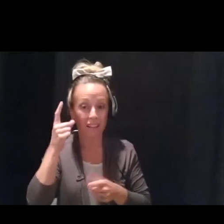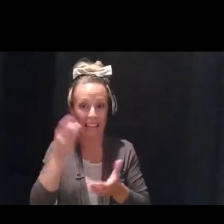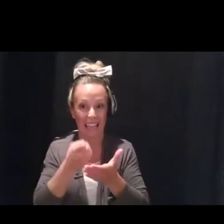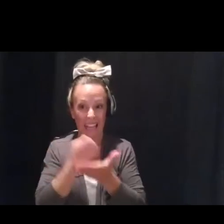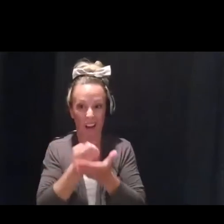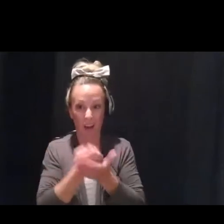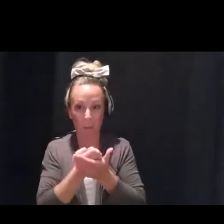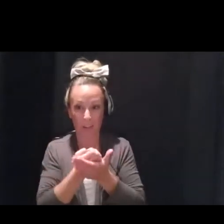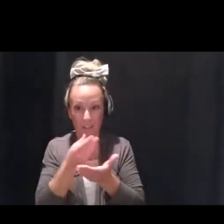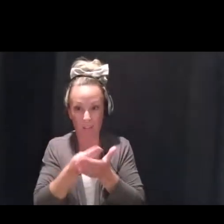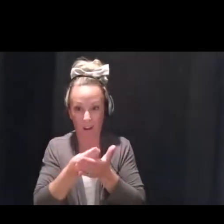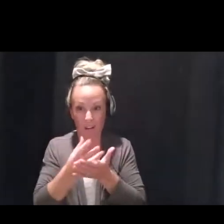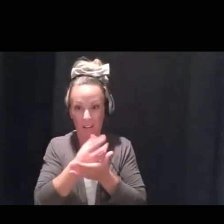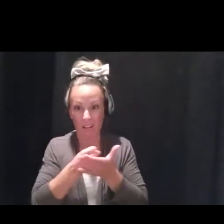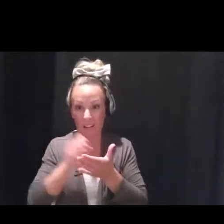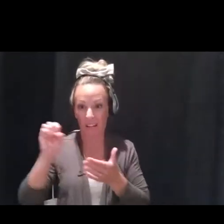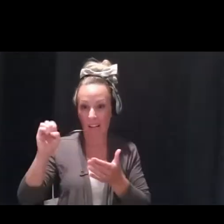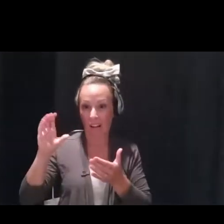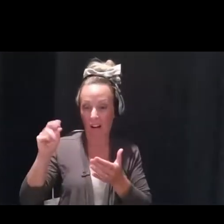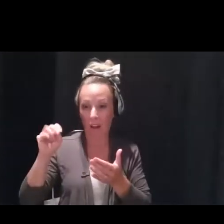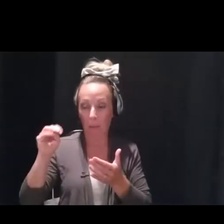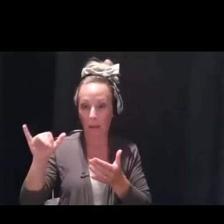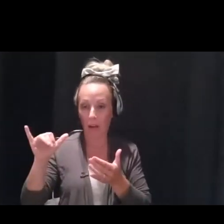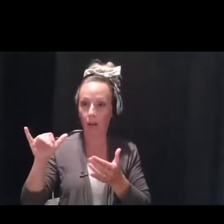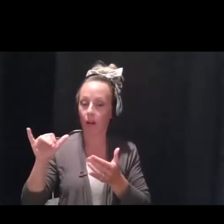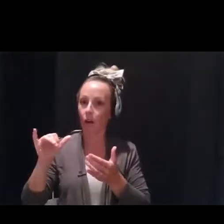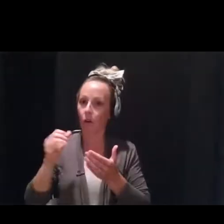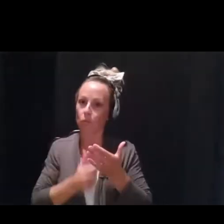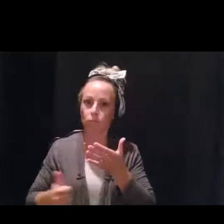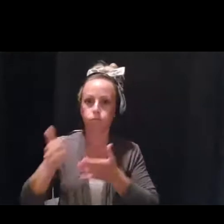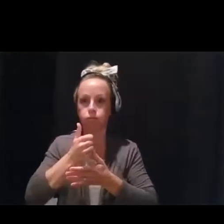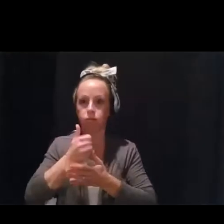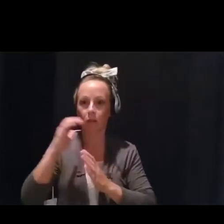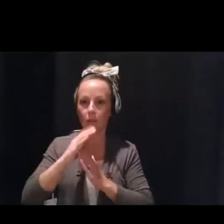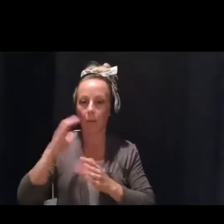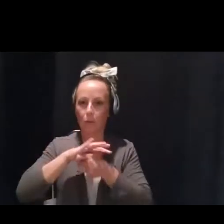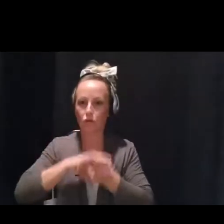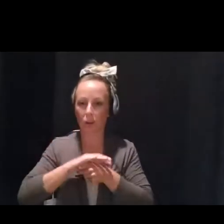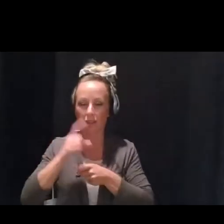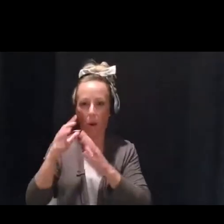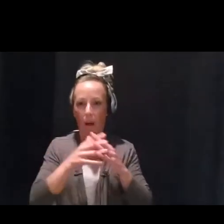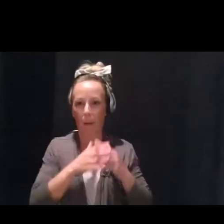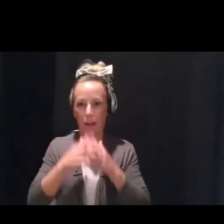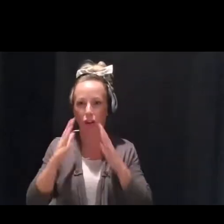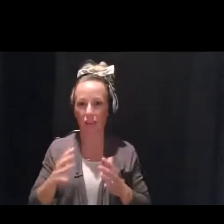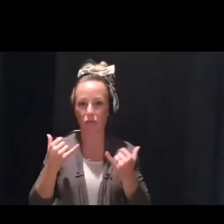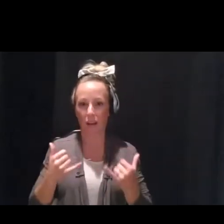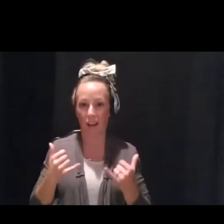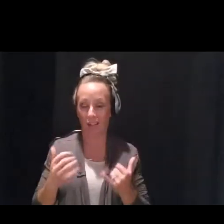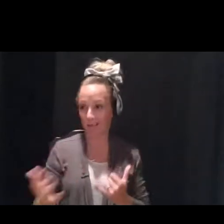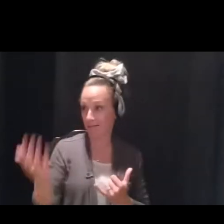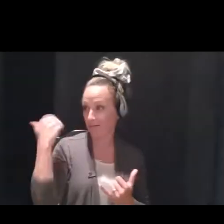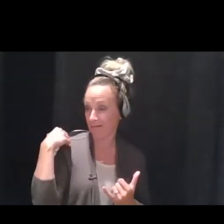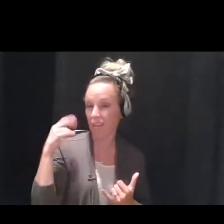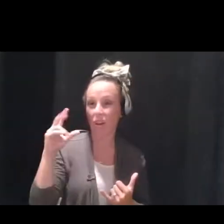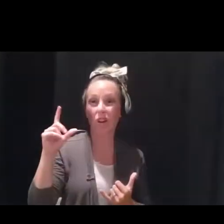over 70% of Americans. And that figure really rivals what we saw in the 2008 Great Recession.